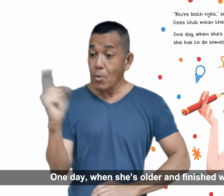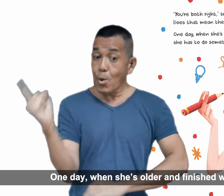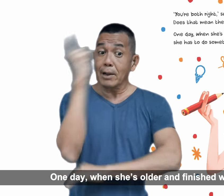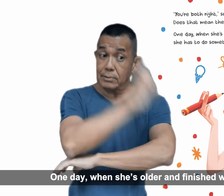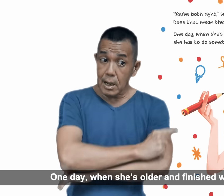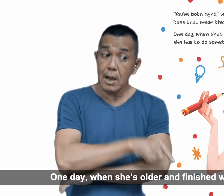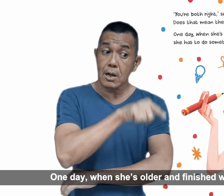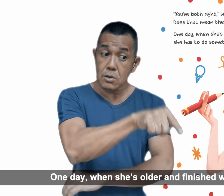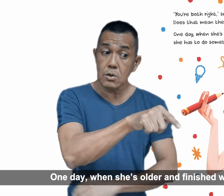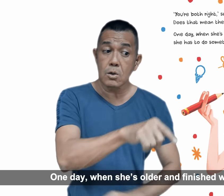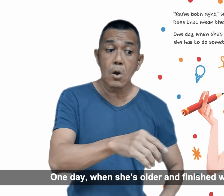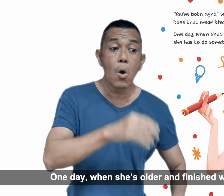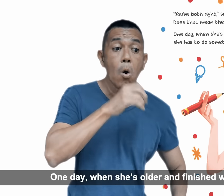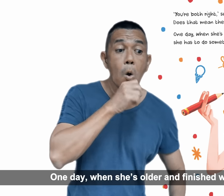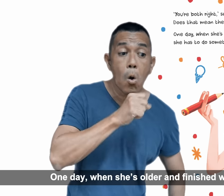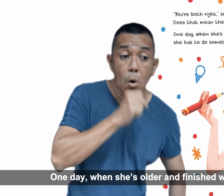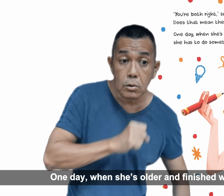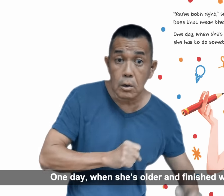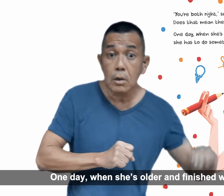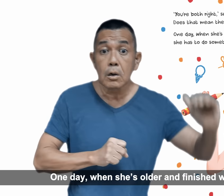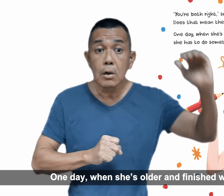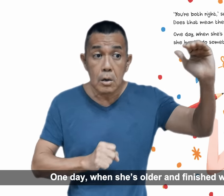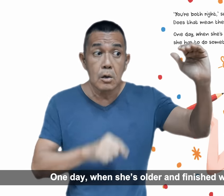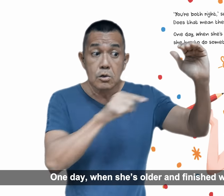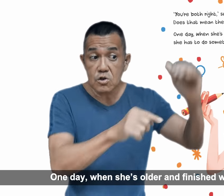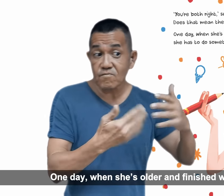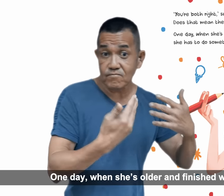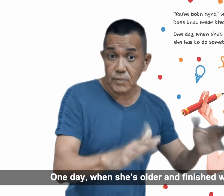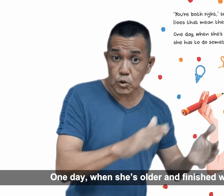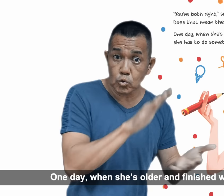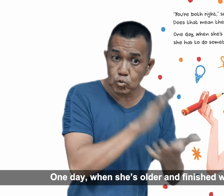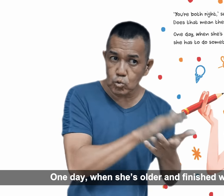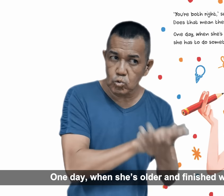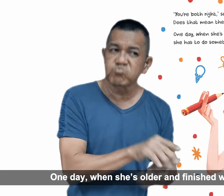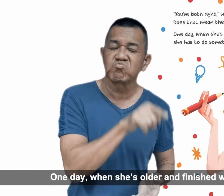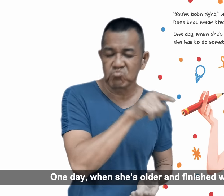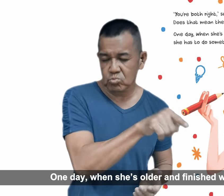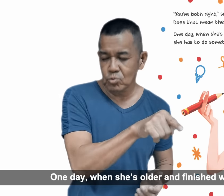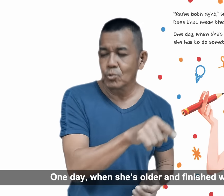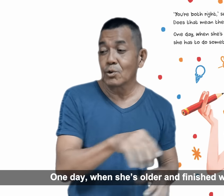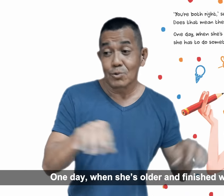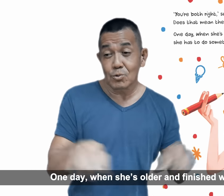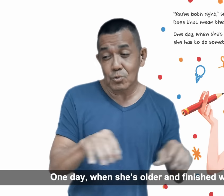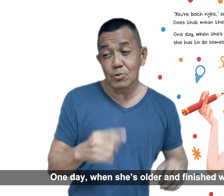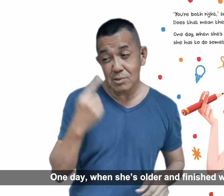One day, when she's older and finished with school,